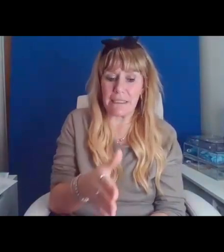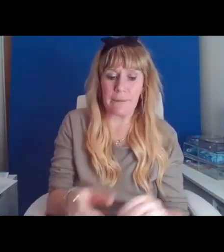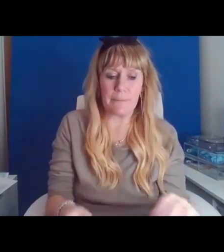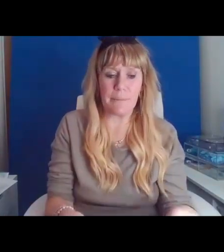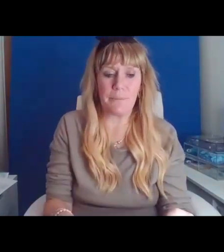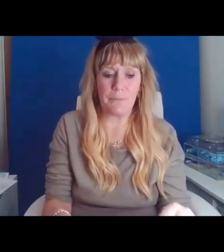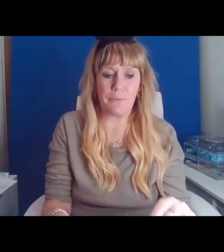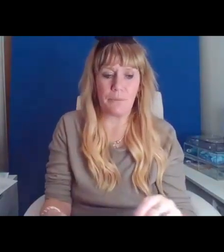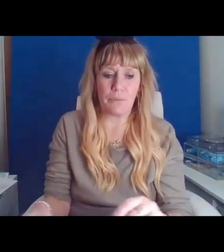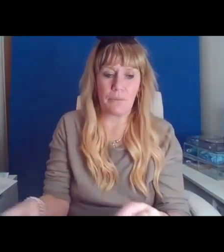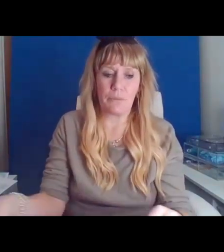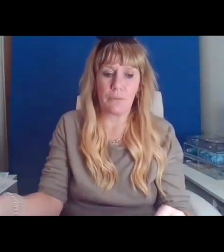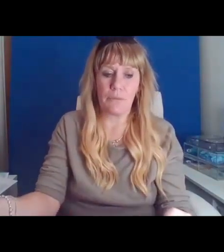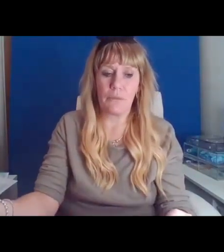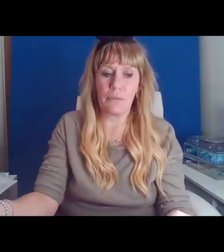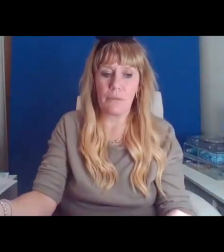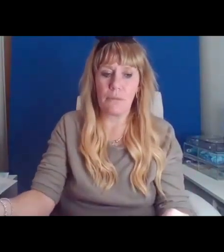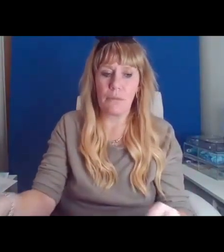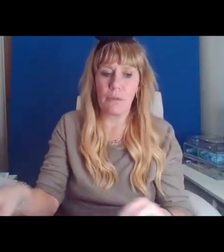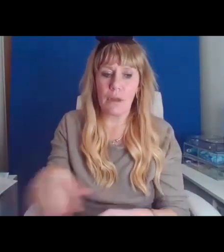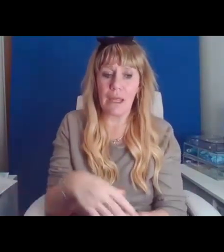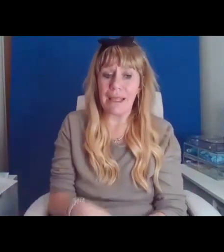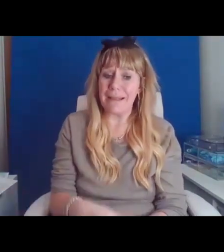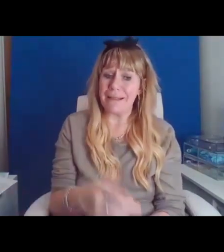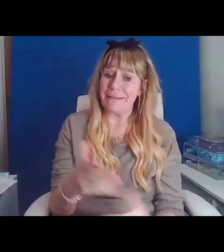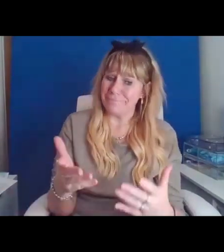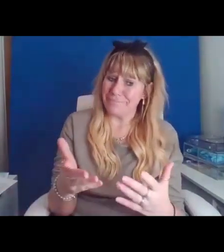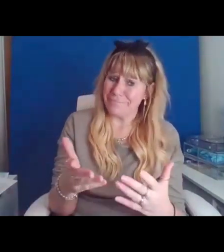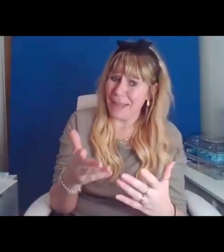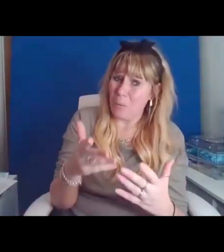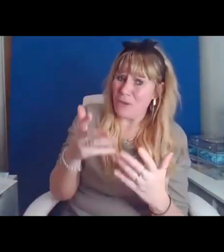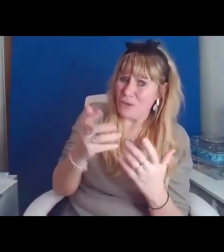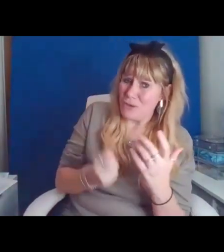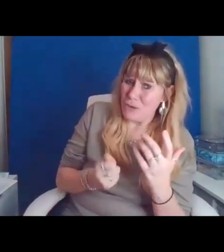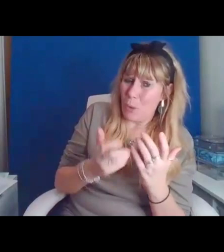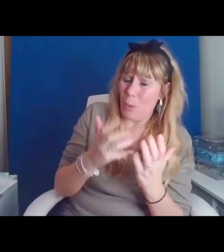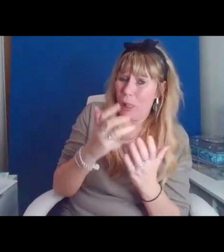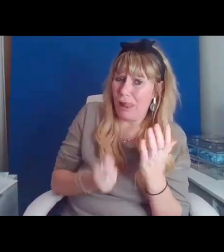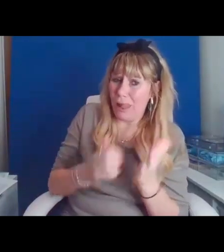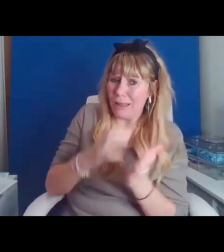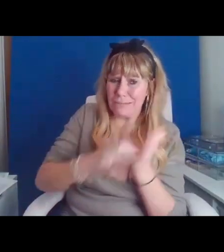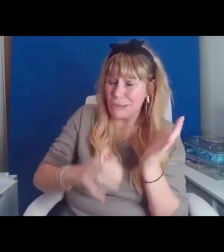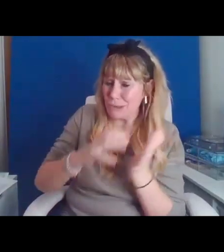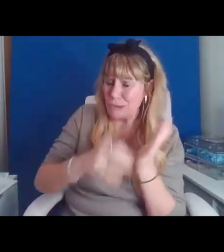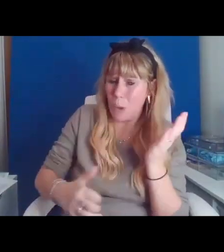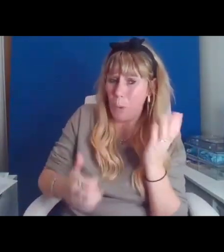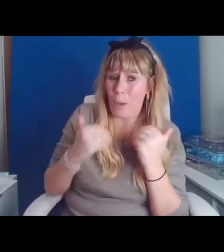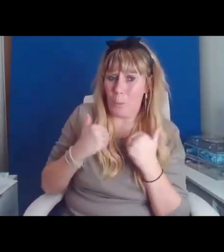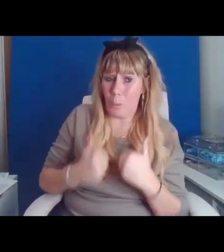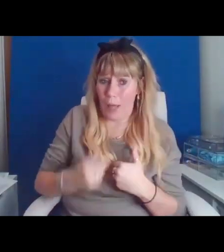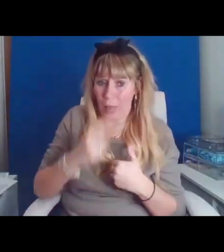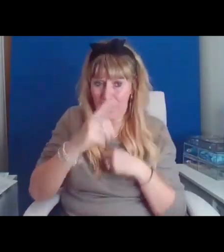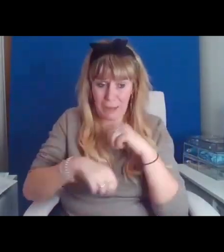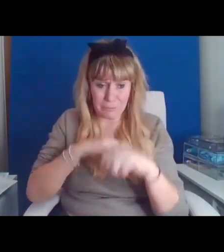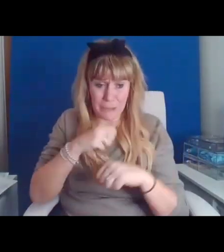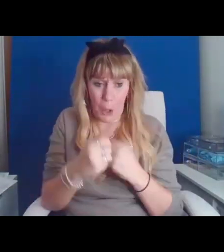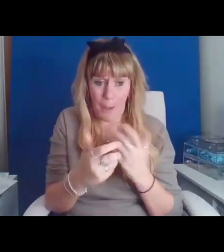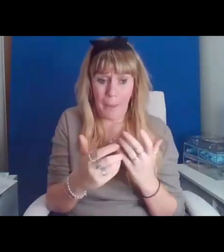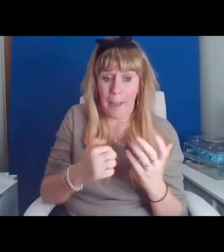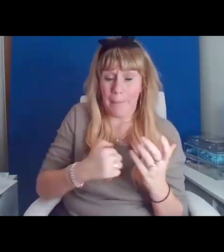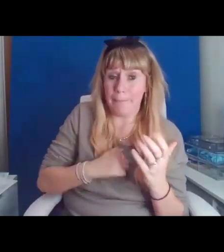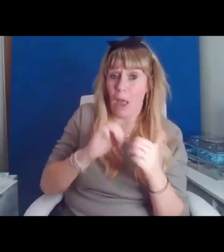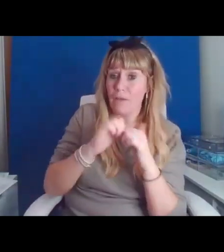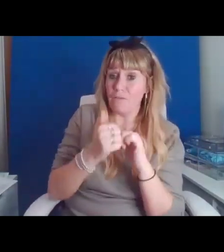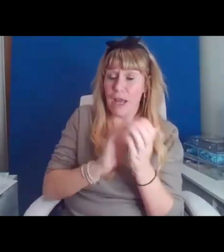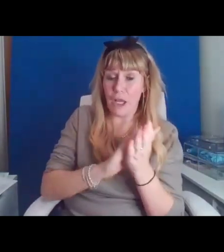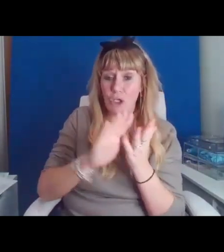stolen wealth can do, innit? She died in her palace with her family by her side. My friend Hugh was found